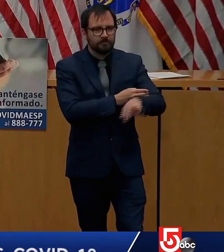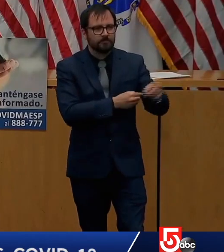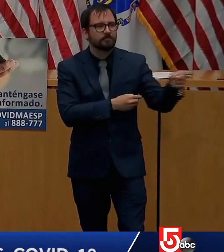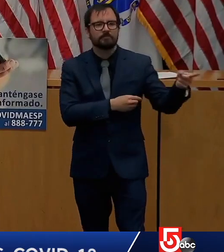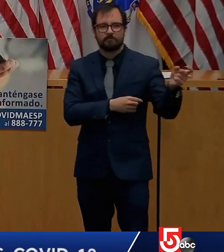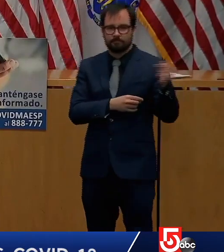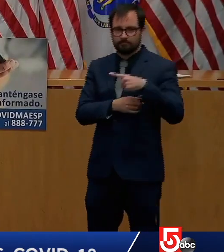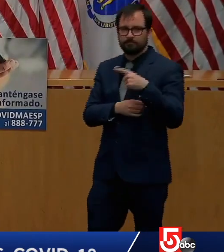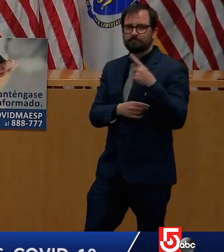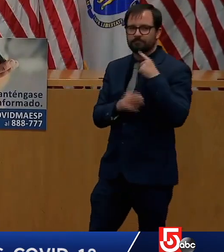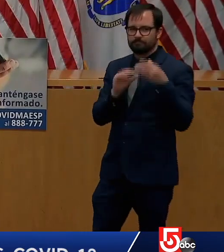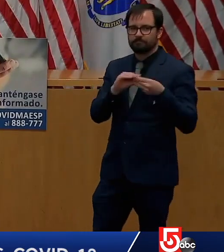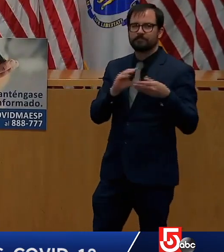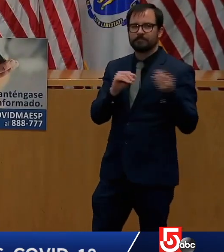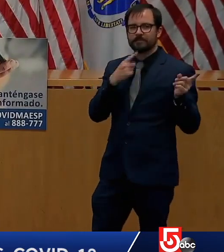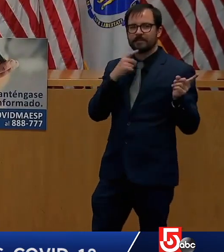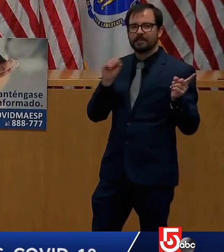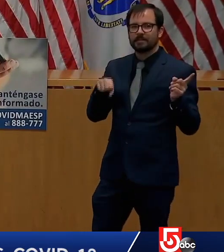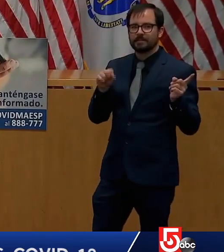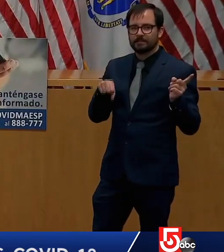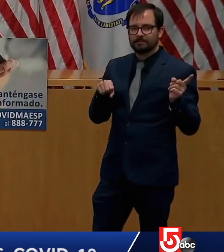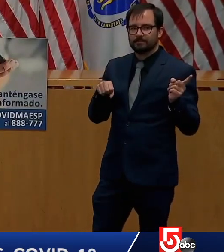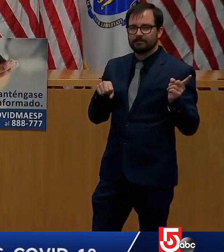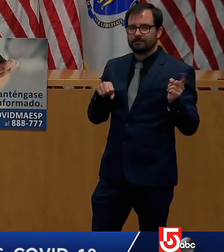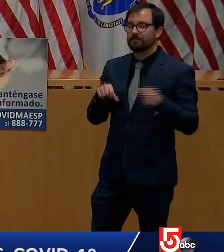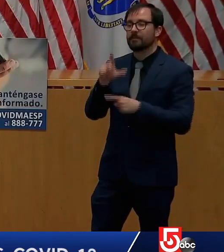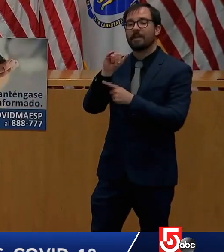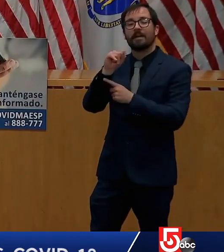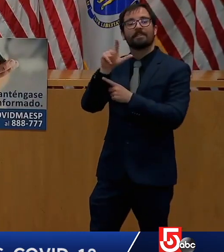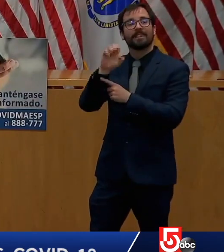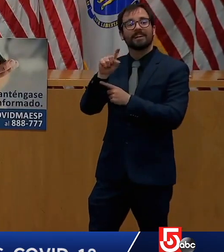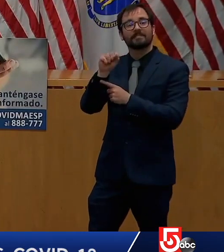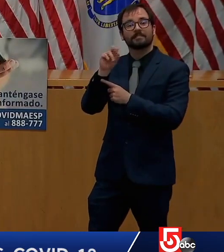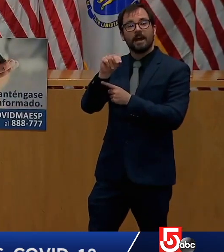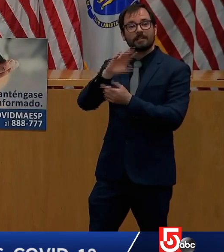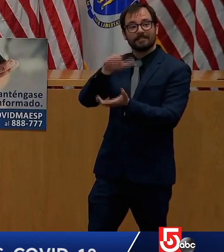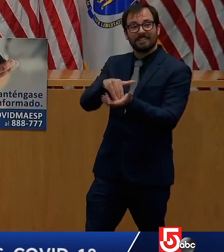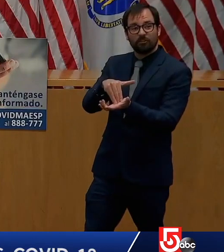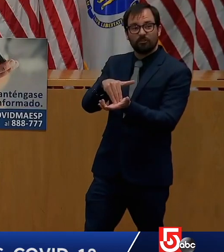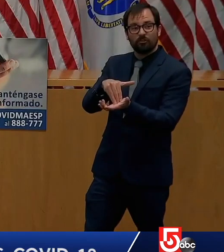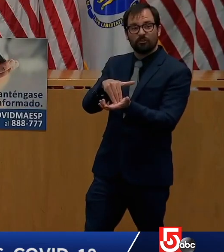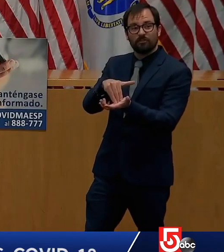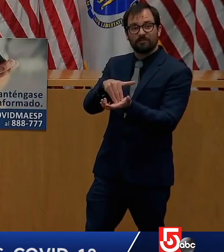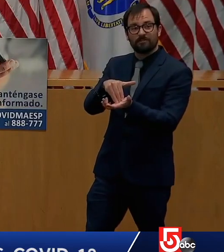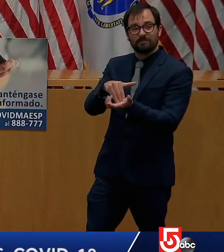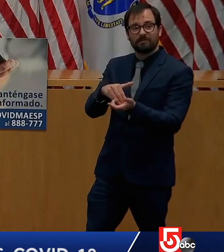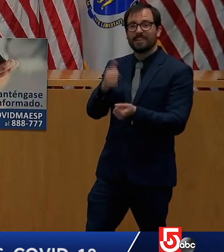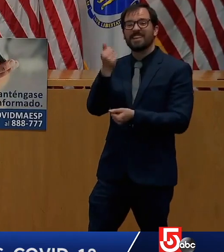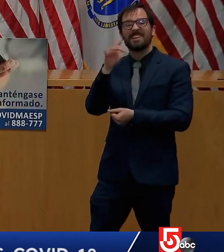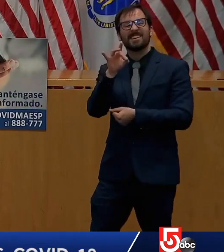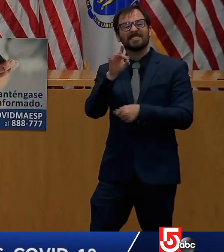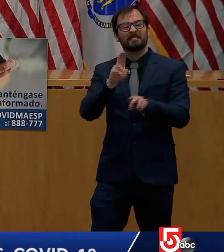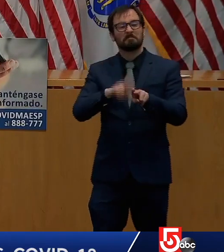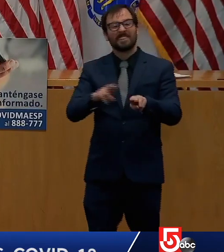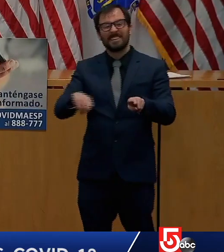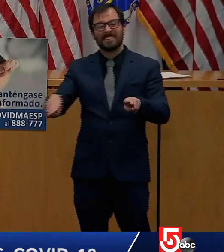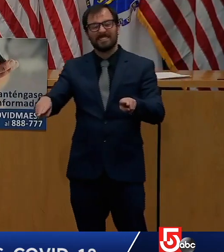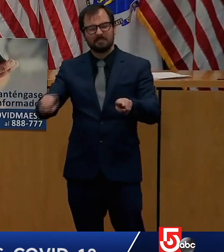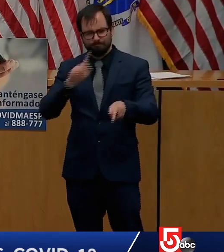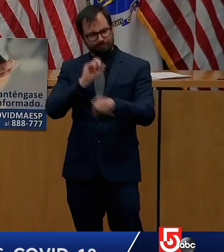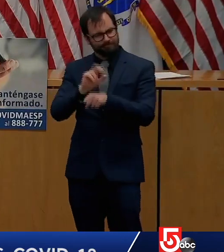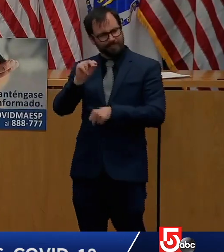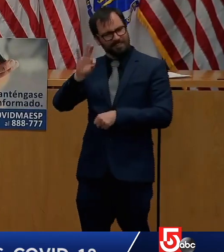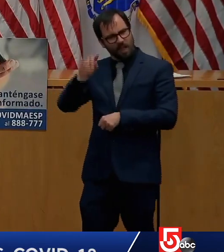Care Center of Littleton, they said there were 18 beds, think there's something like 91 there. you'll see soldiers all existed